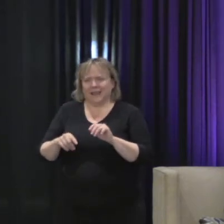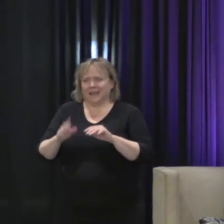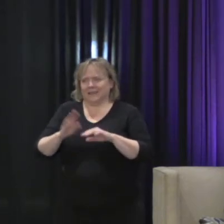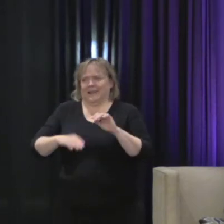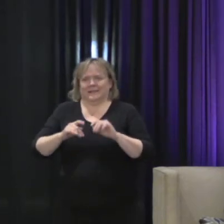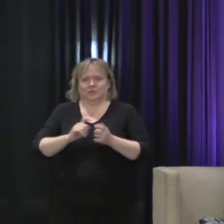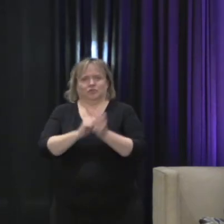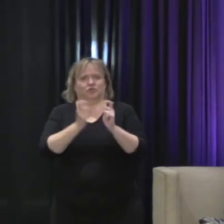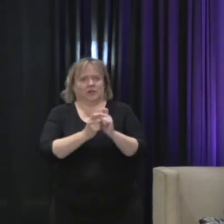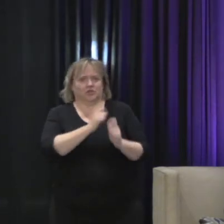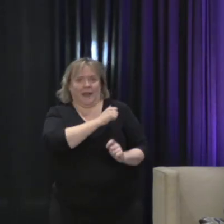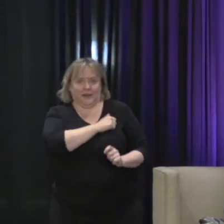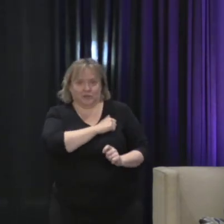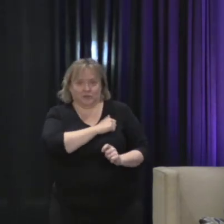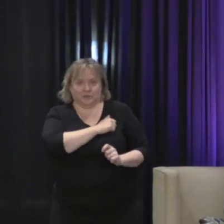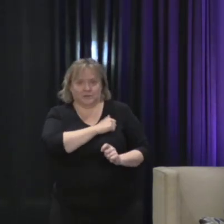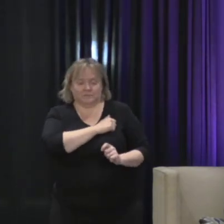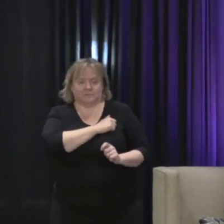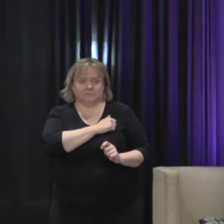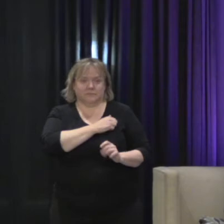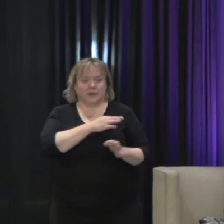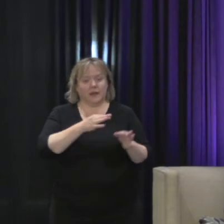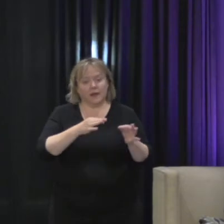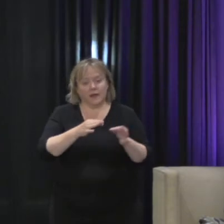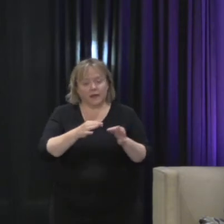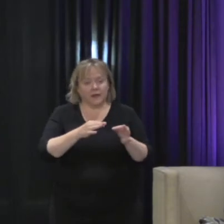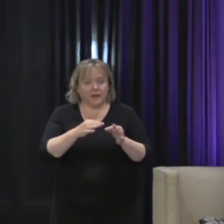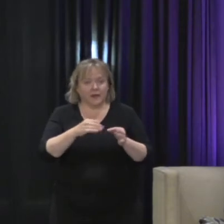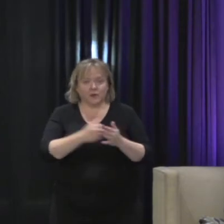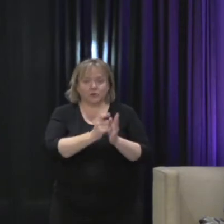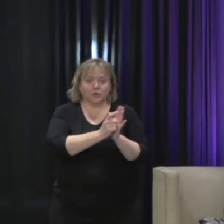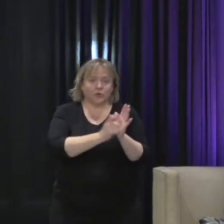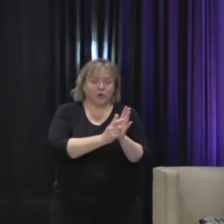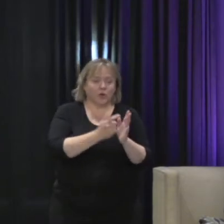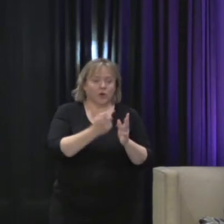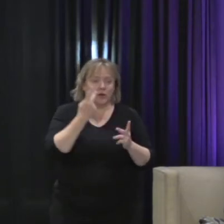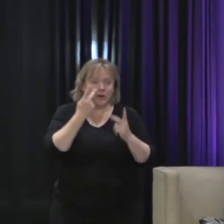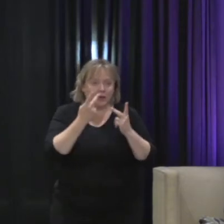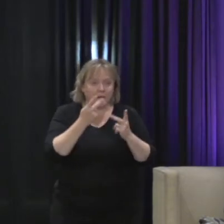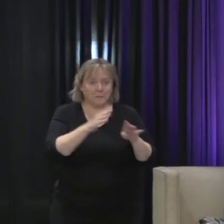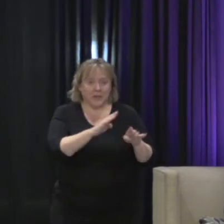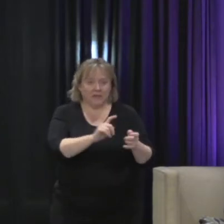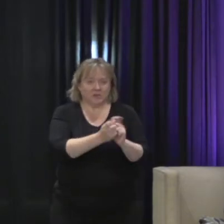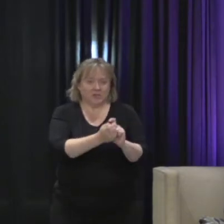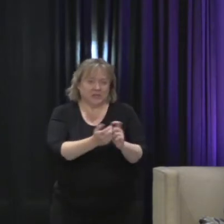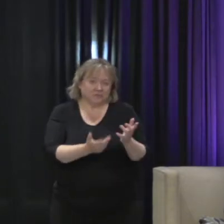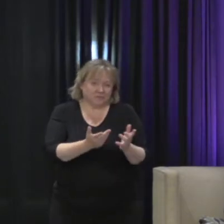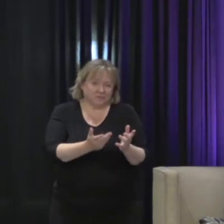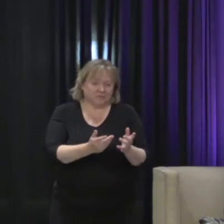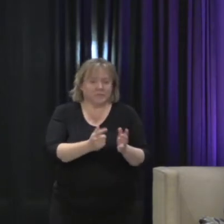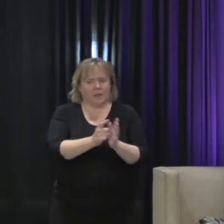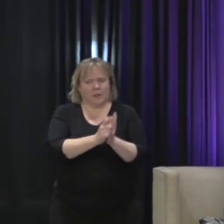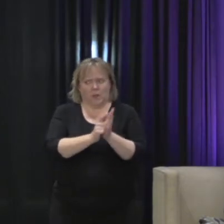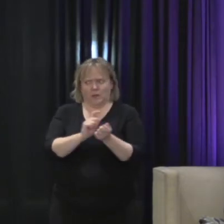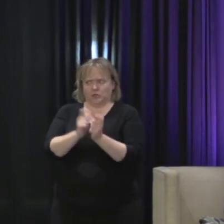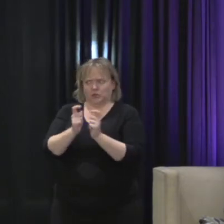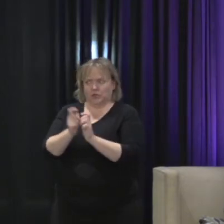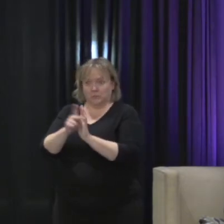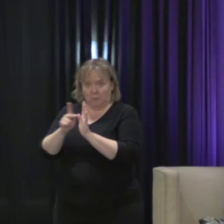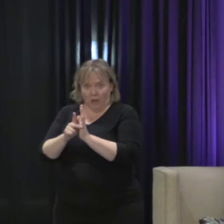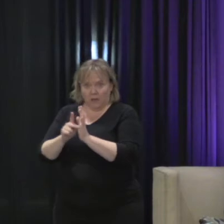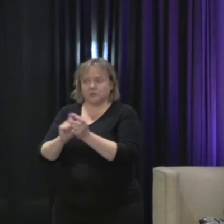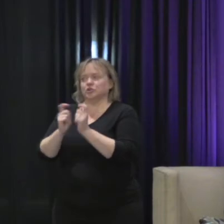biases and stereotypes of this sort. And so, you know, sometimes we talk about kind of